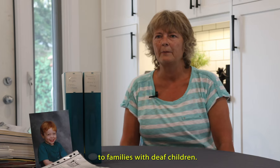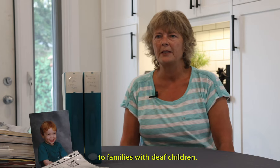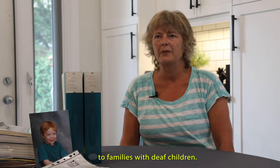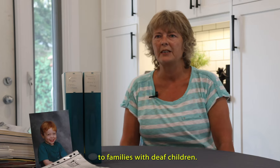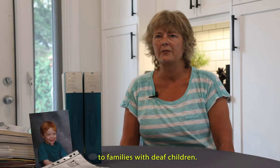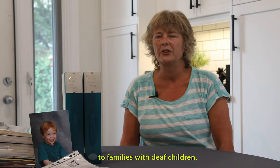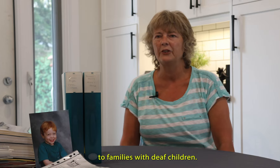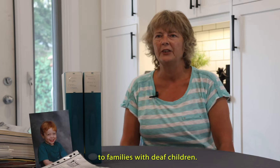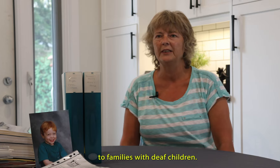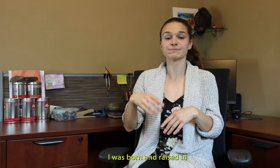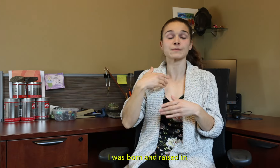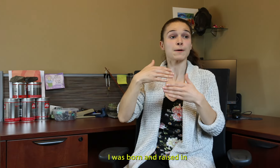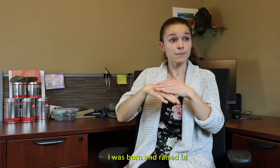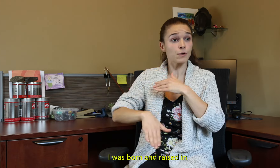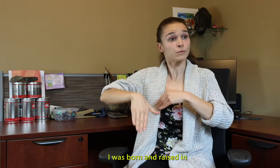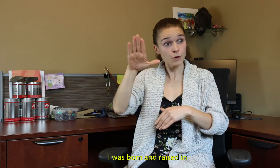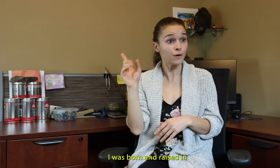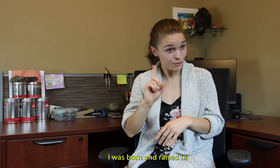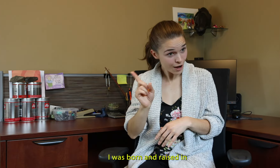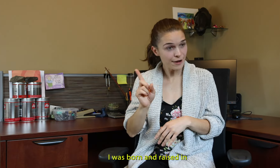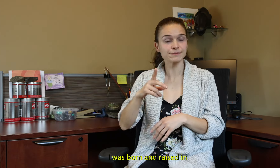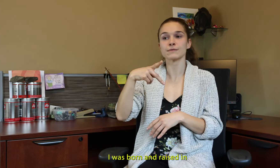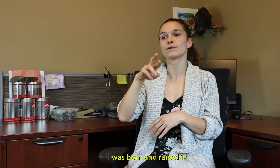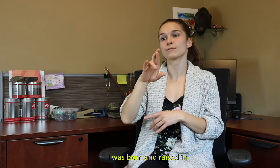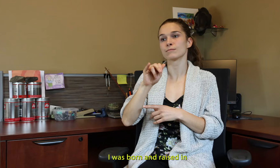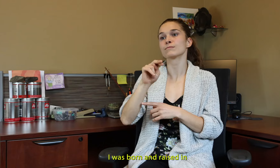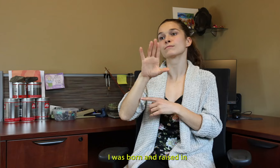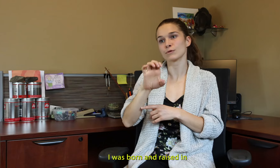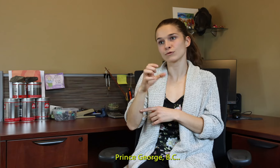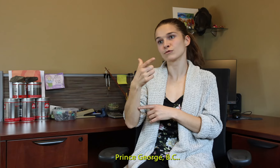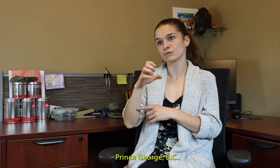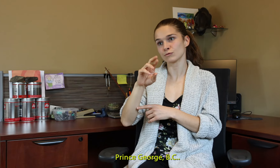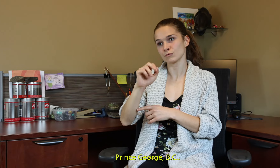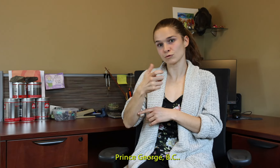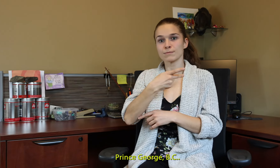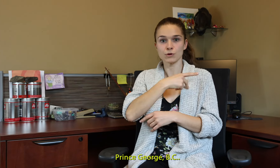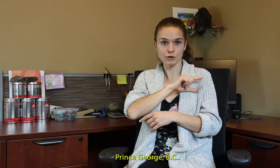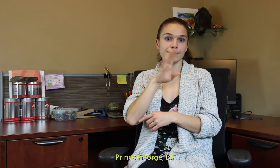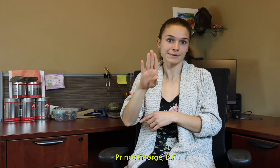families with deaf children. I was born and raised in Prince George, BC.